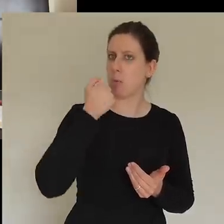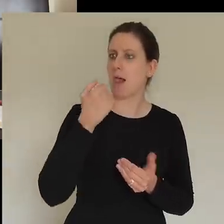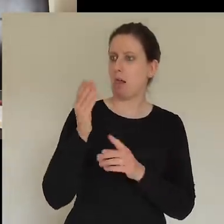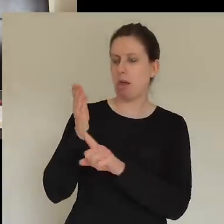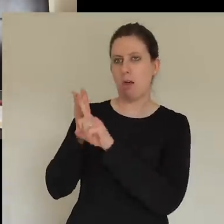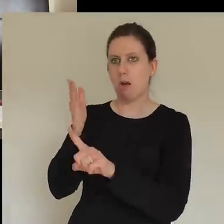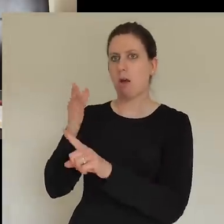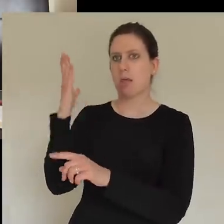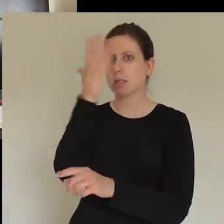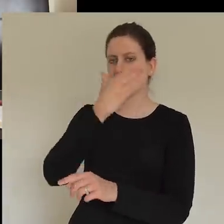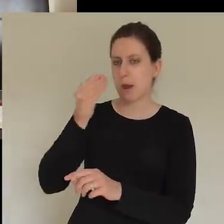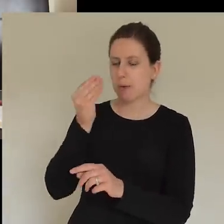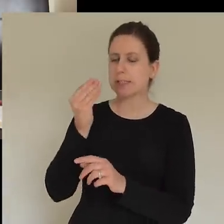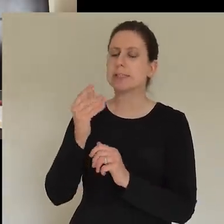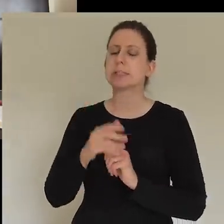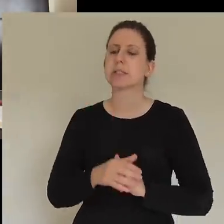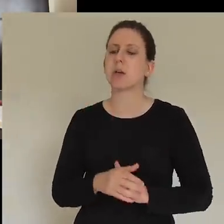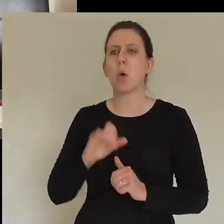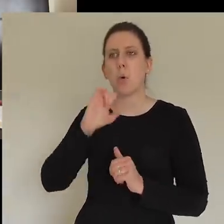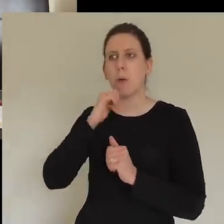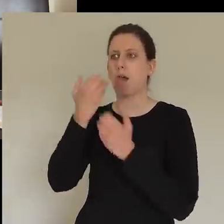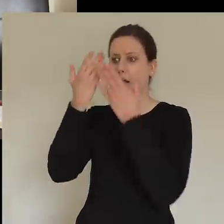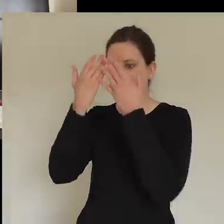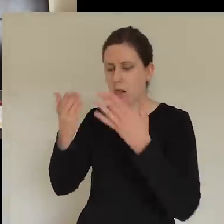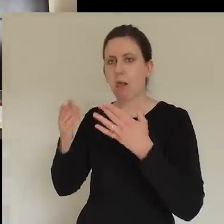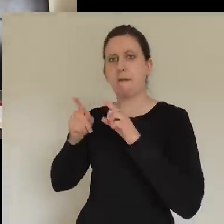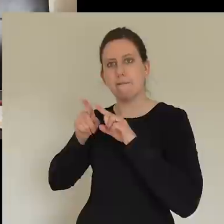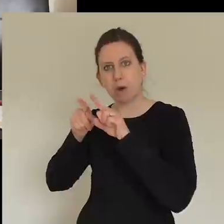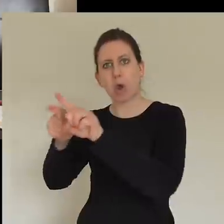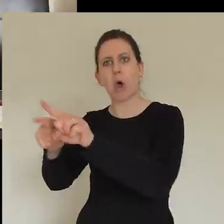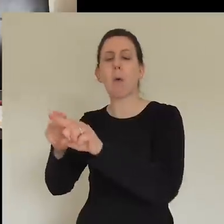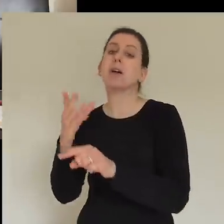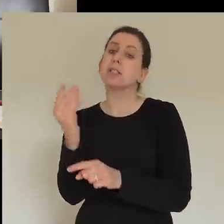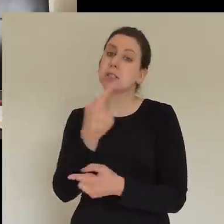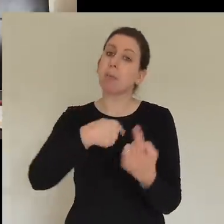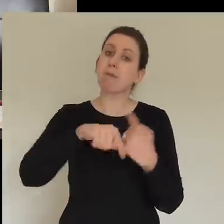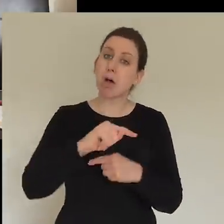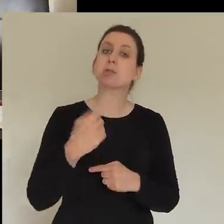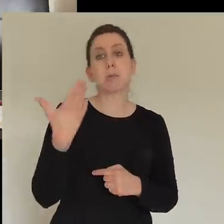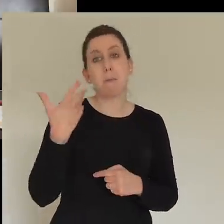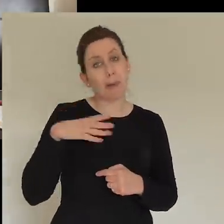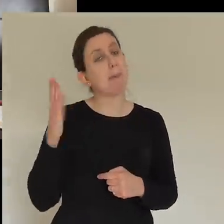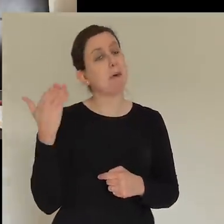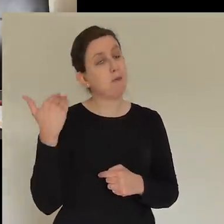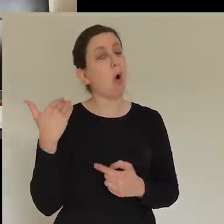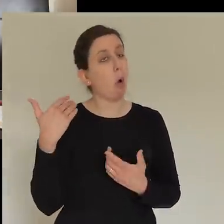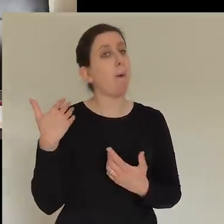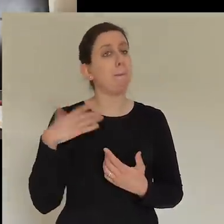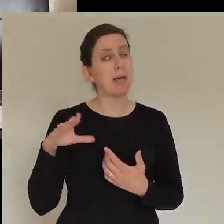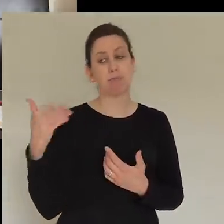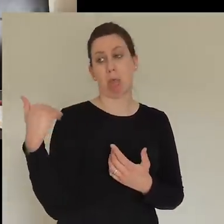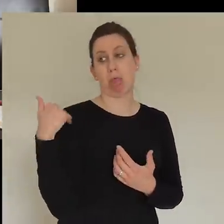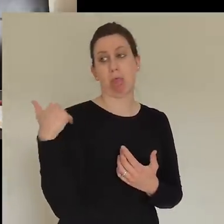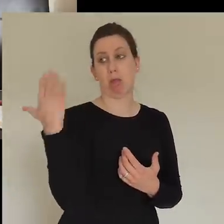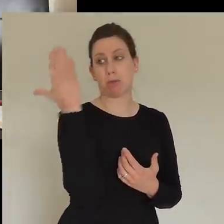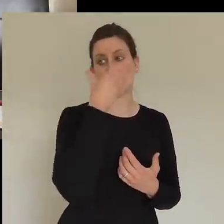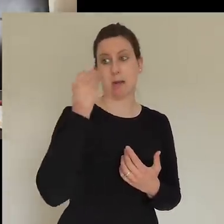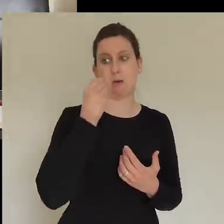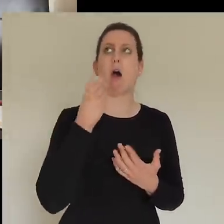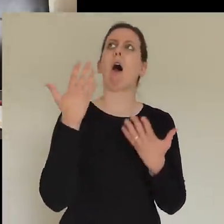Spirit. And perhaps for some of us, that has happened before. Perhaps for others of us, it's never happened. But that our hope would be